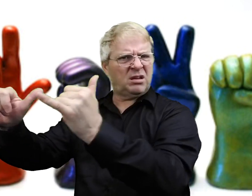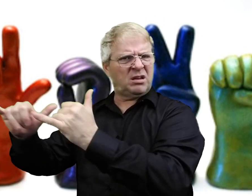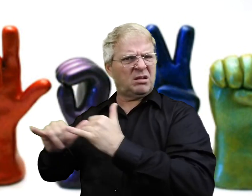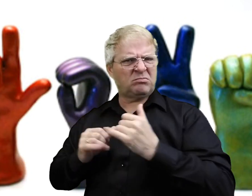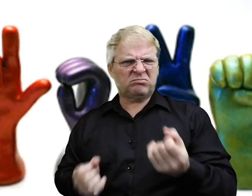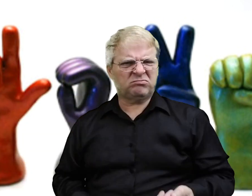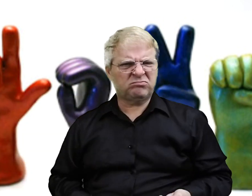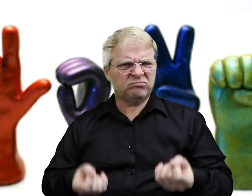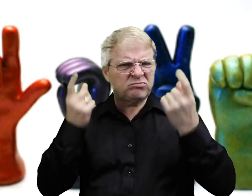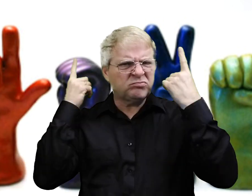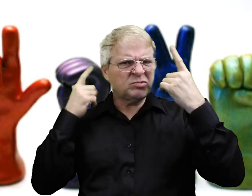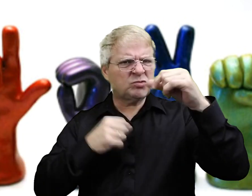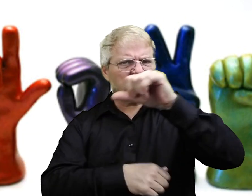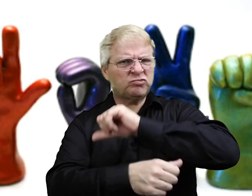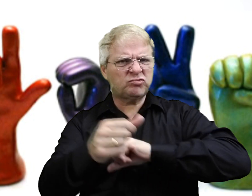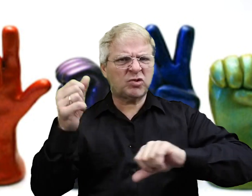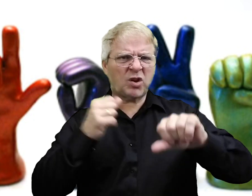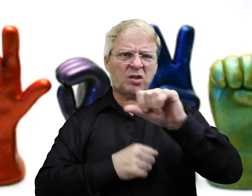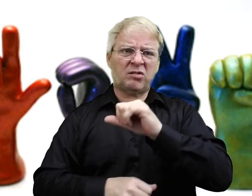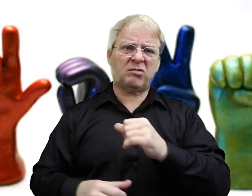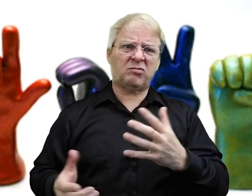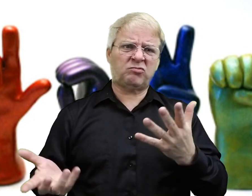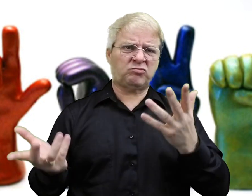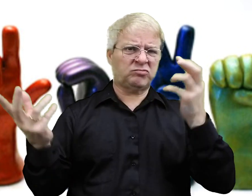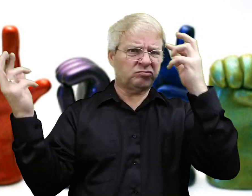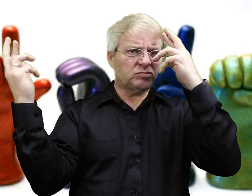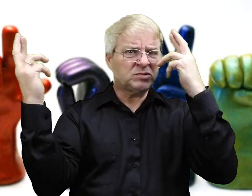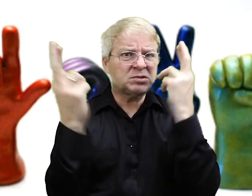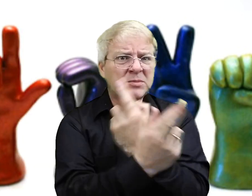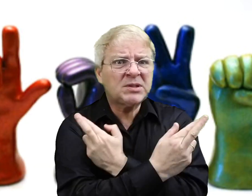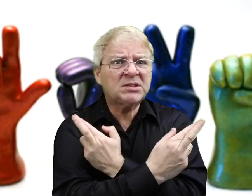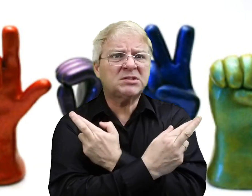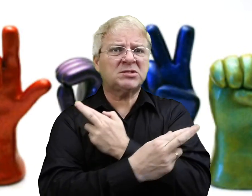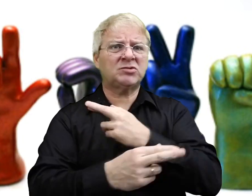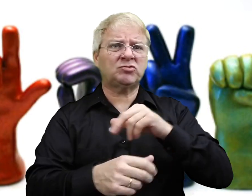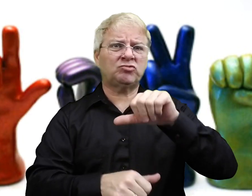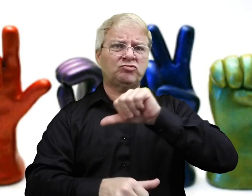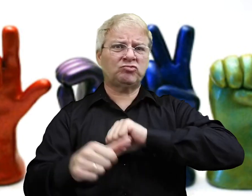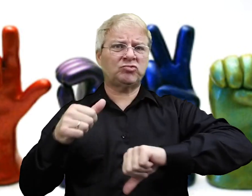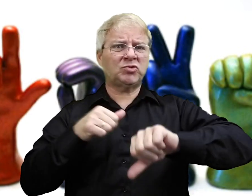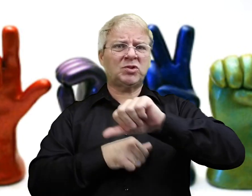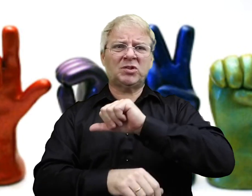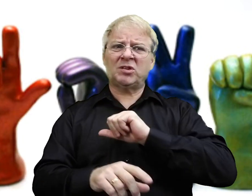world. Everyone understands each other so fluently and so well. And there's a lot of respect for each other.